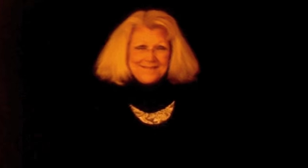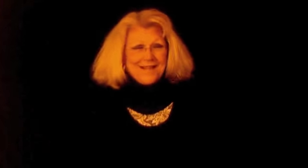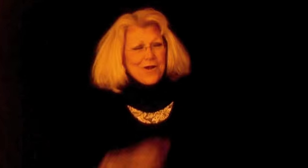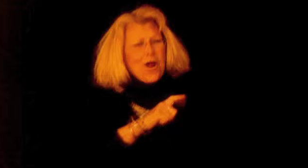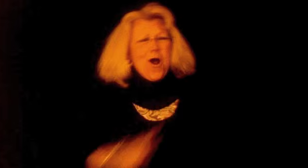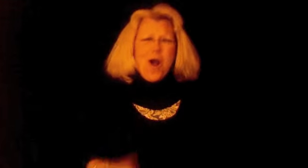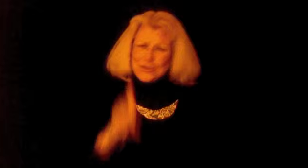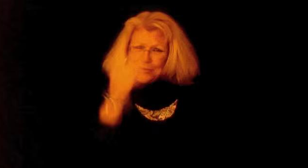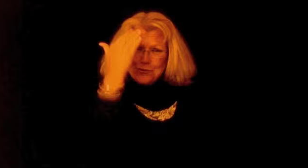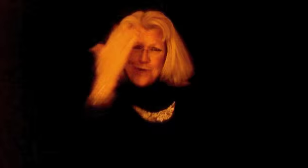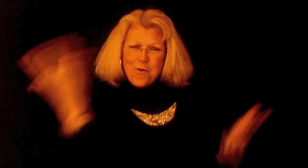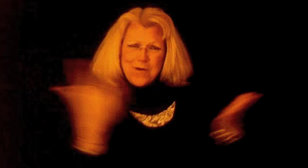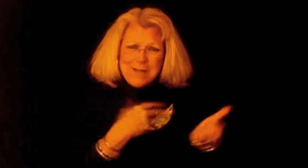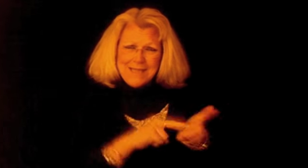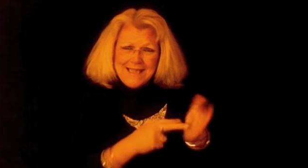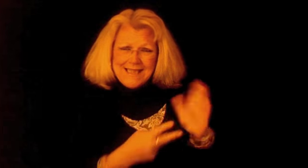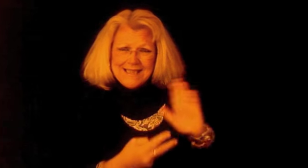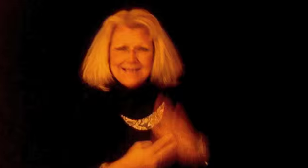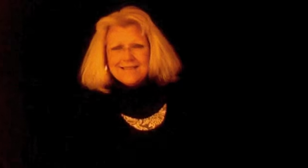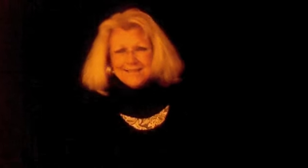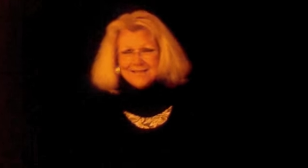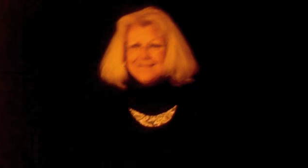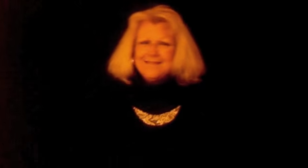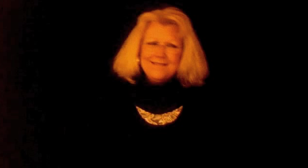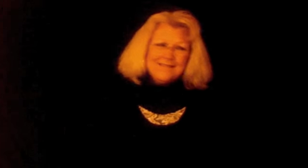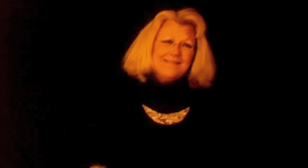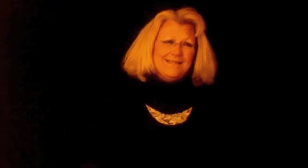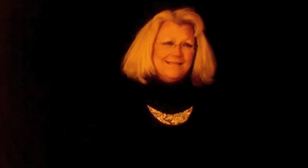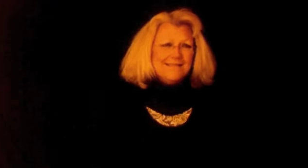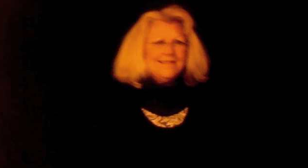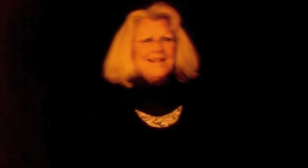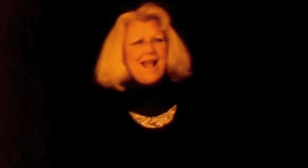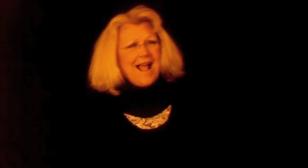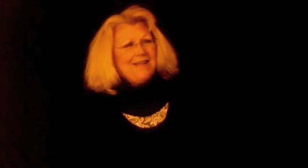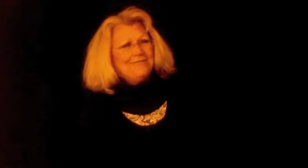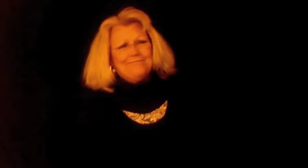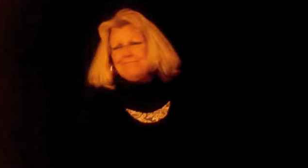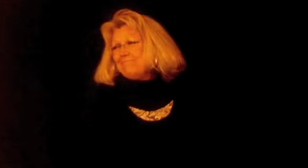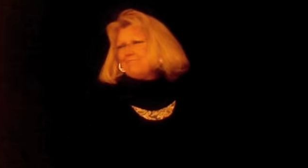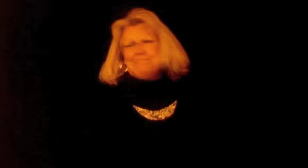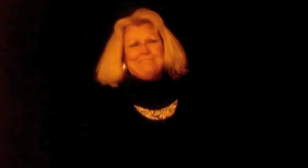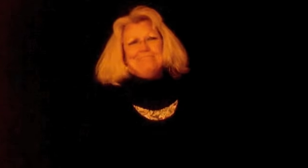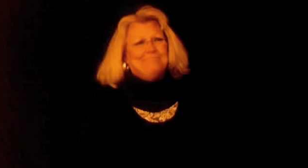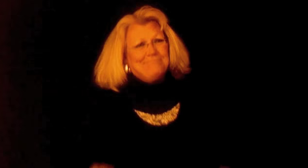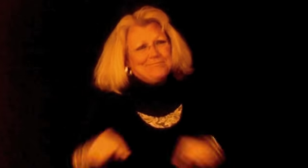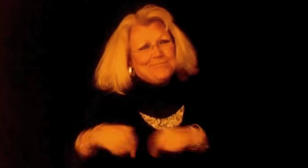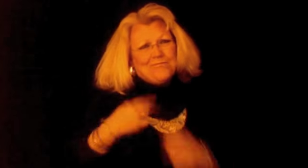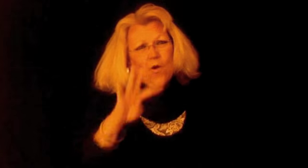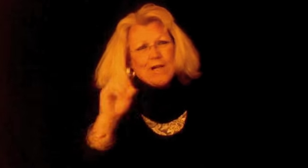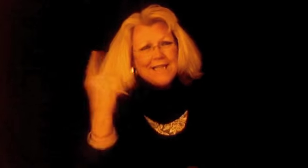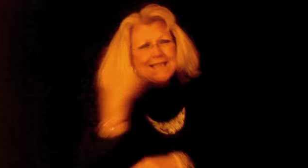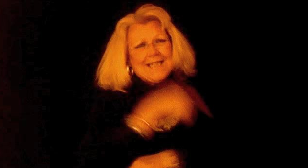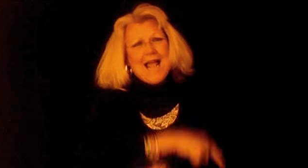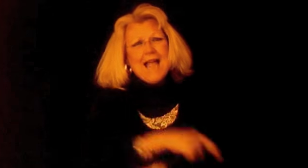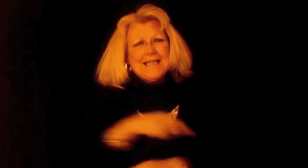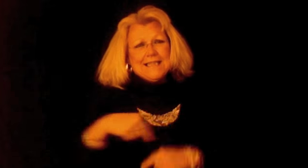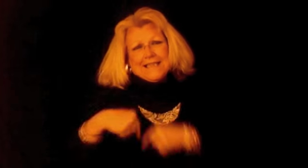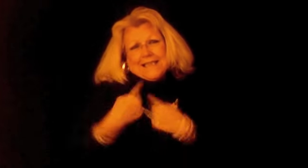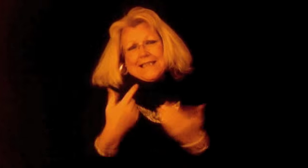Lord, do you know what I mean? Yeah Been 40 days Since